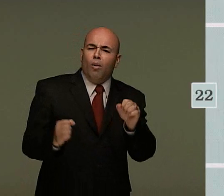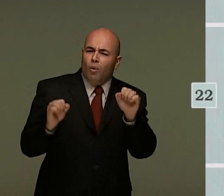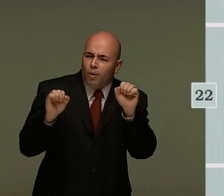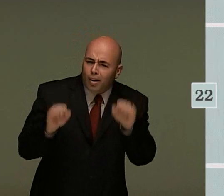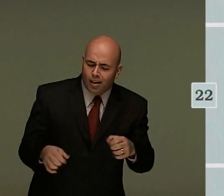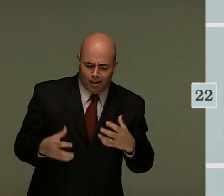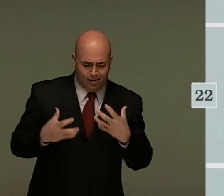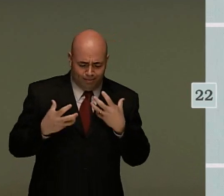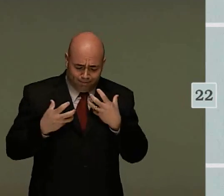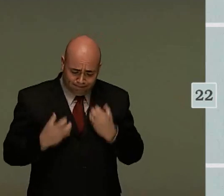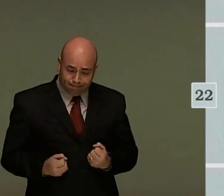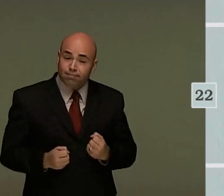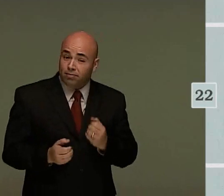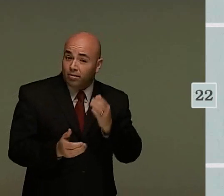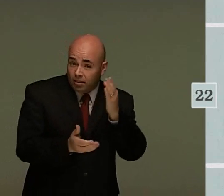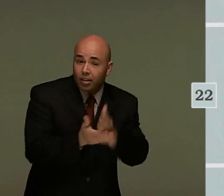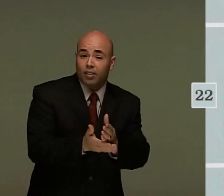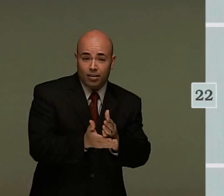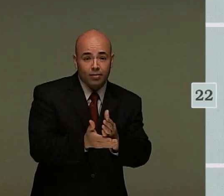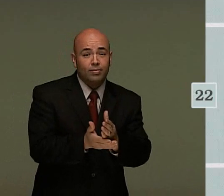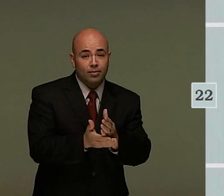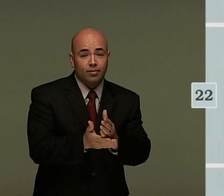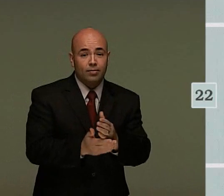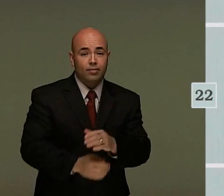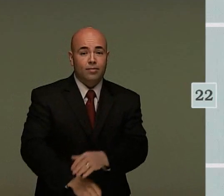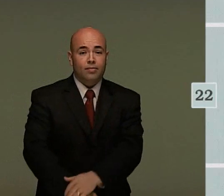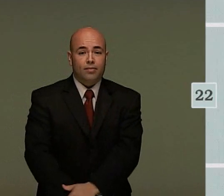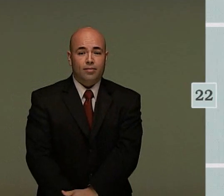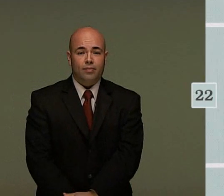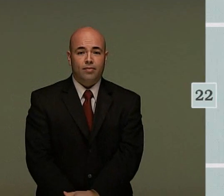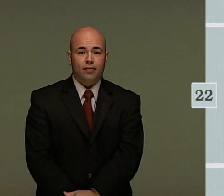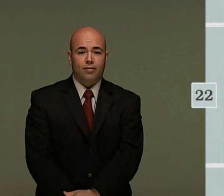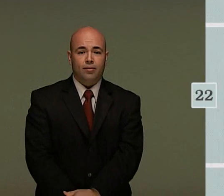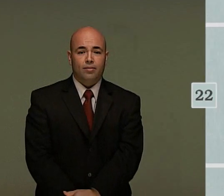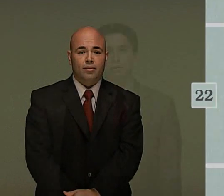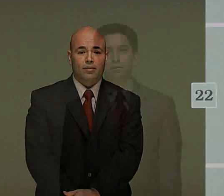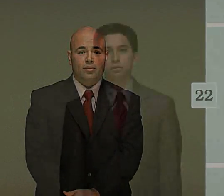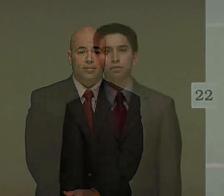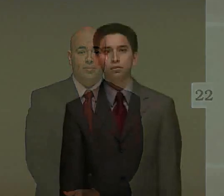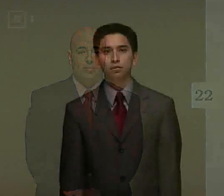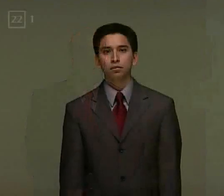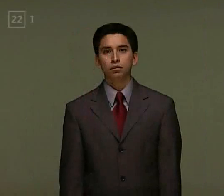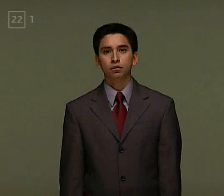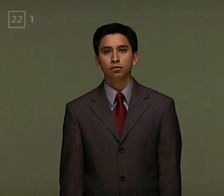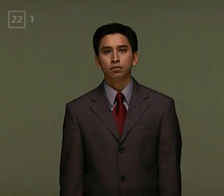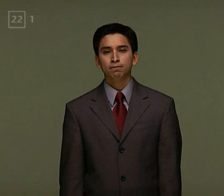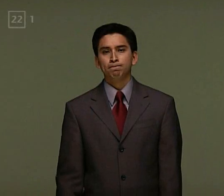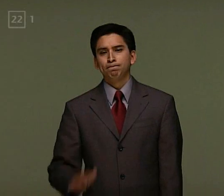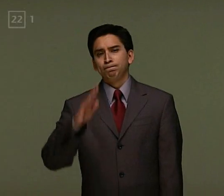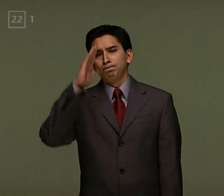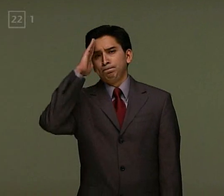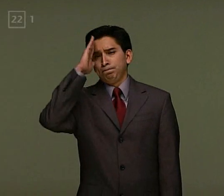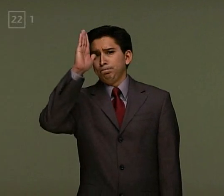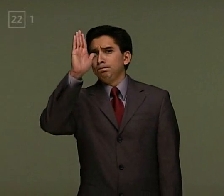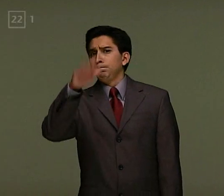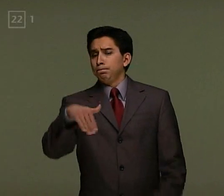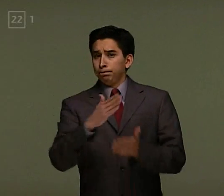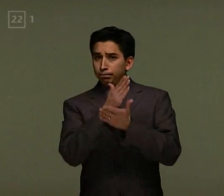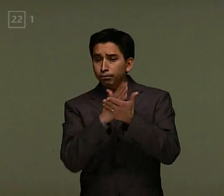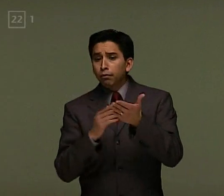maximum. Swag on 100,000, 100 trillion. Oh, goddamn bass guy. I broke off my car. Then I dropped my